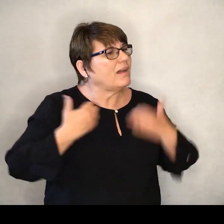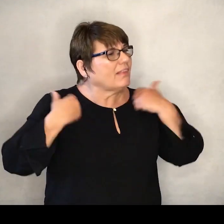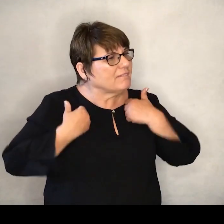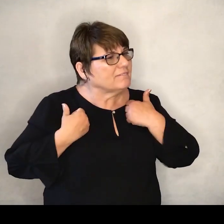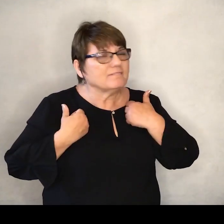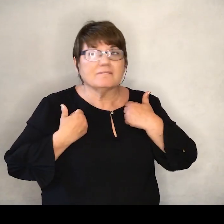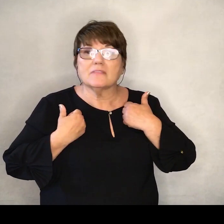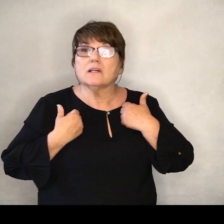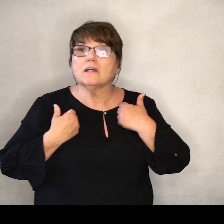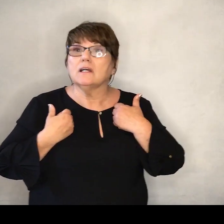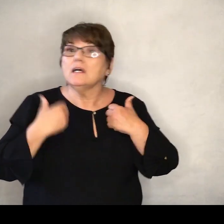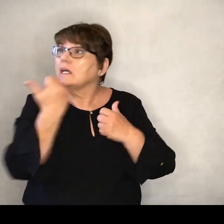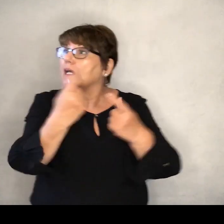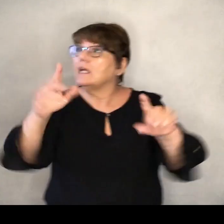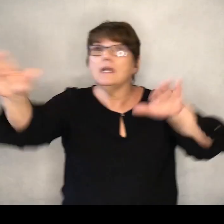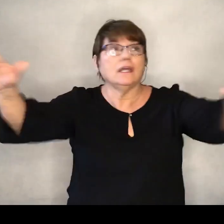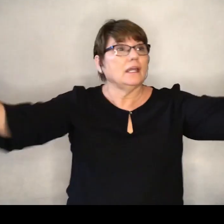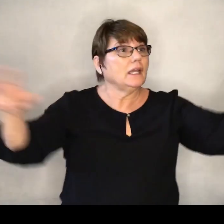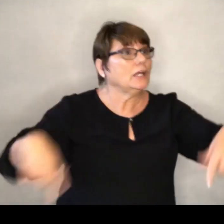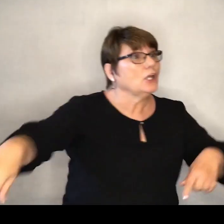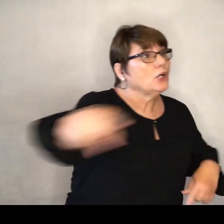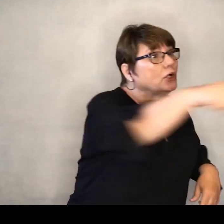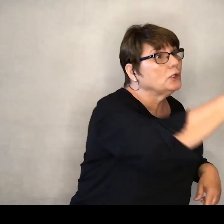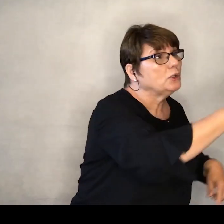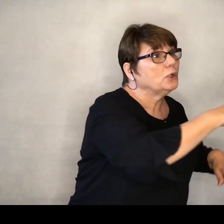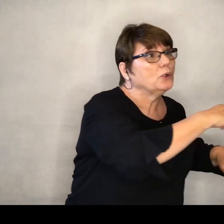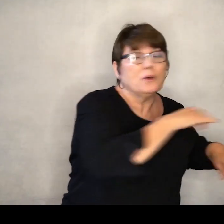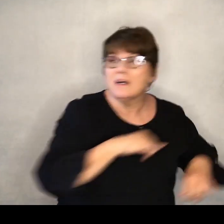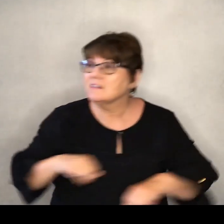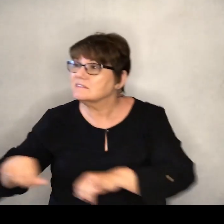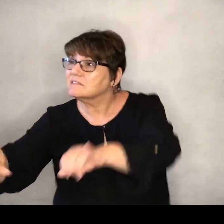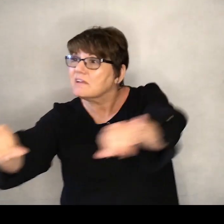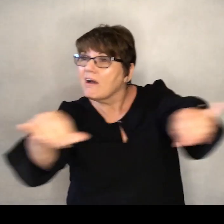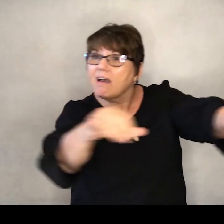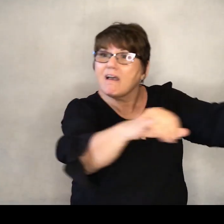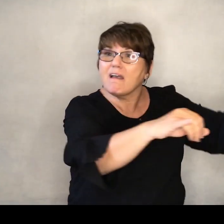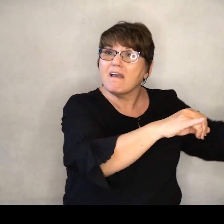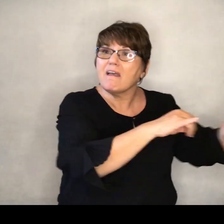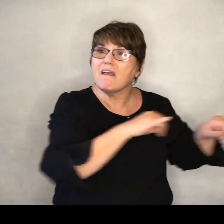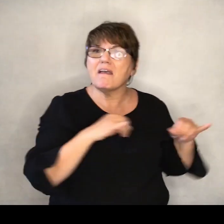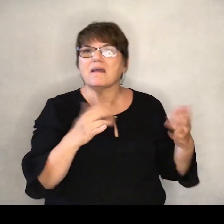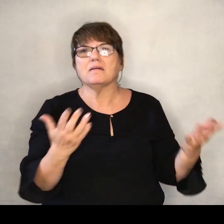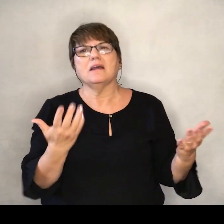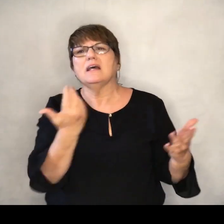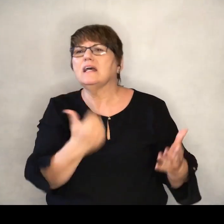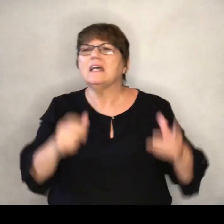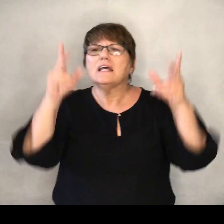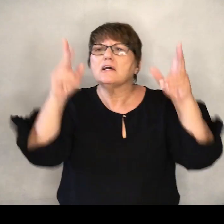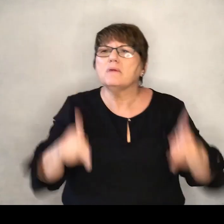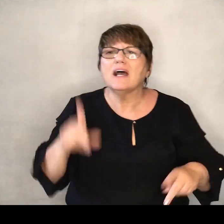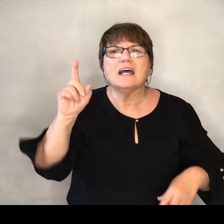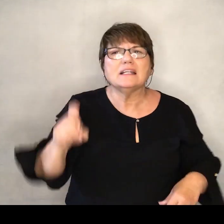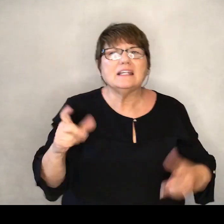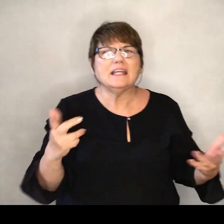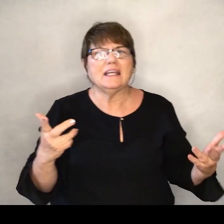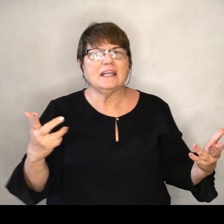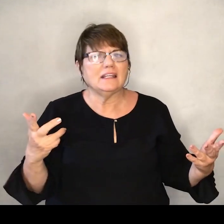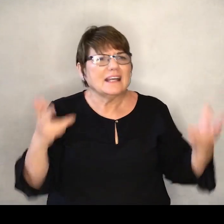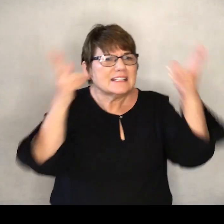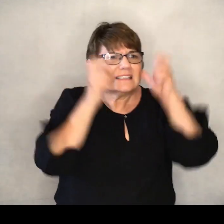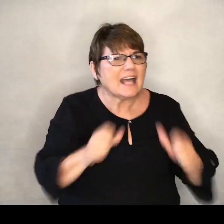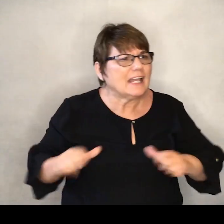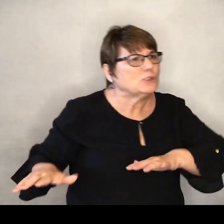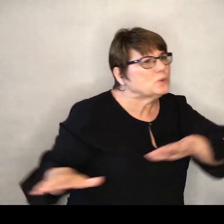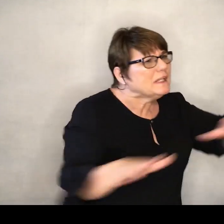Is there anybody out there just like me, anybody needing fear to leave,